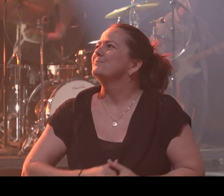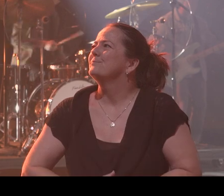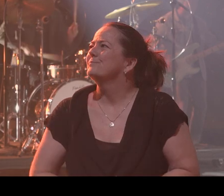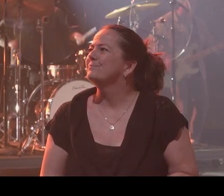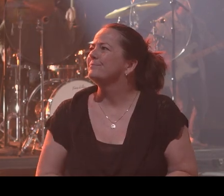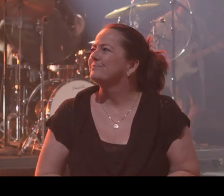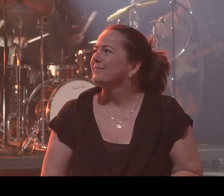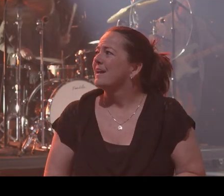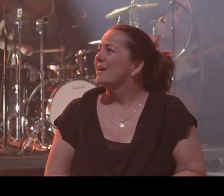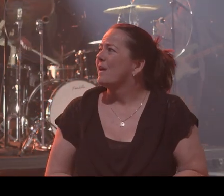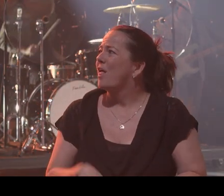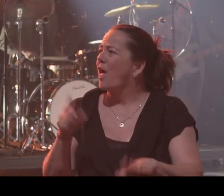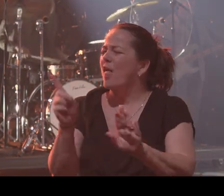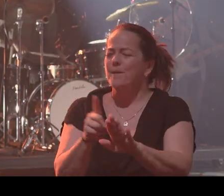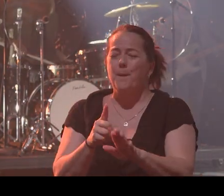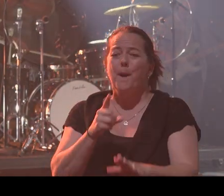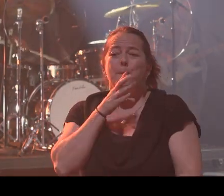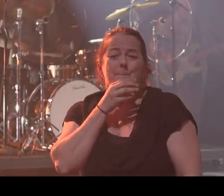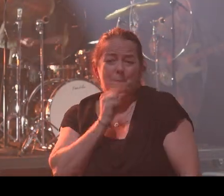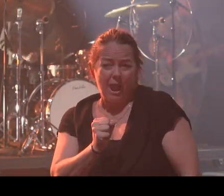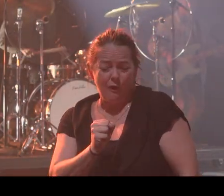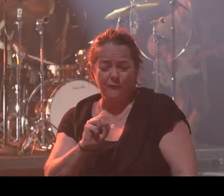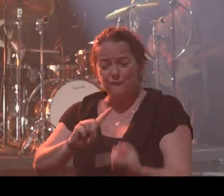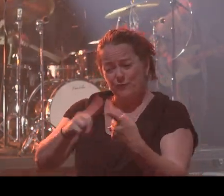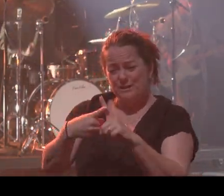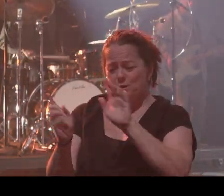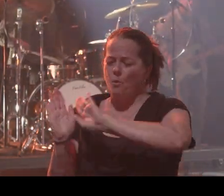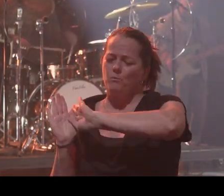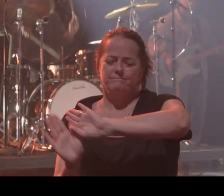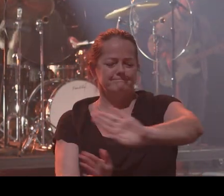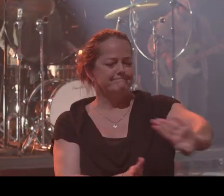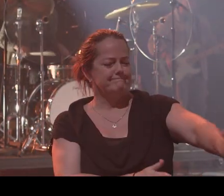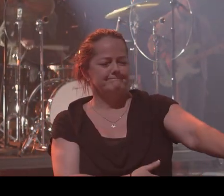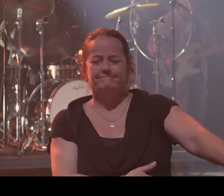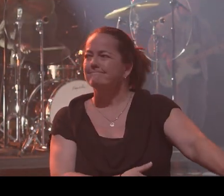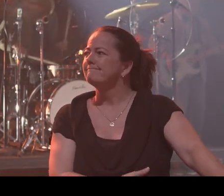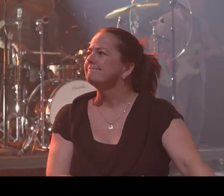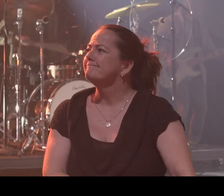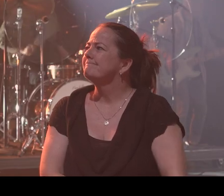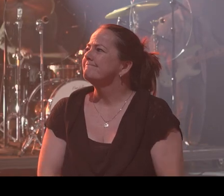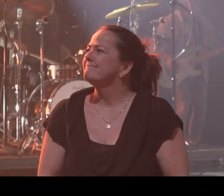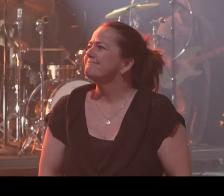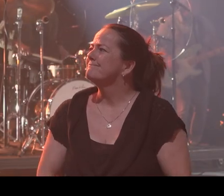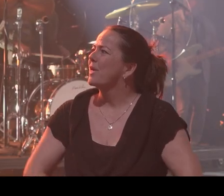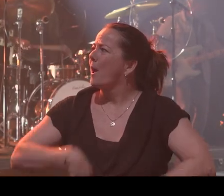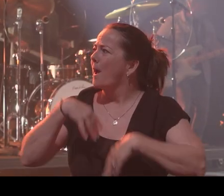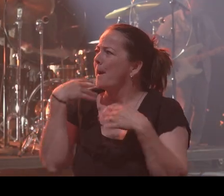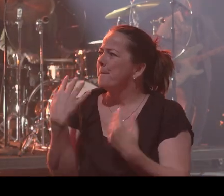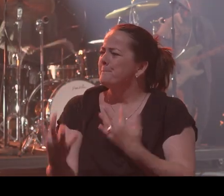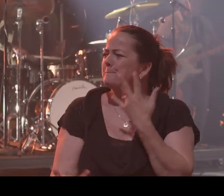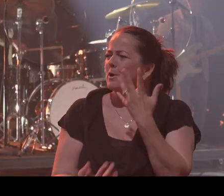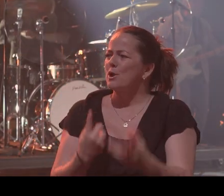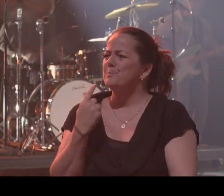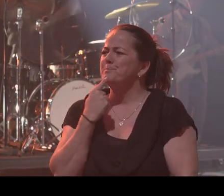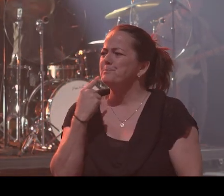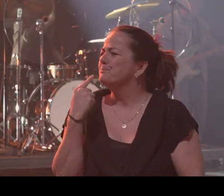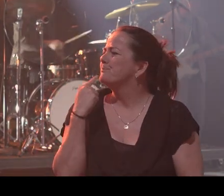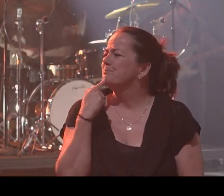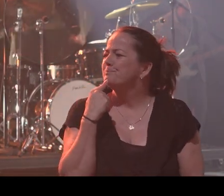So, so long to my old friend. Burden and bitterness, you can just keep them